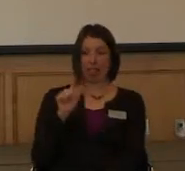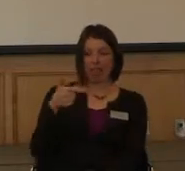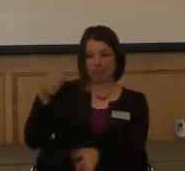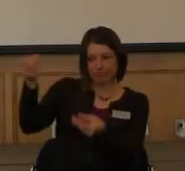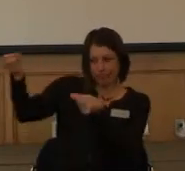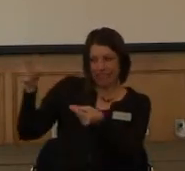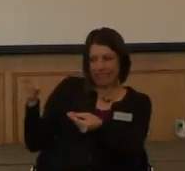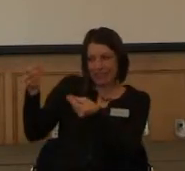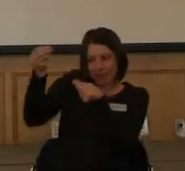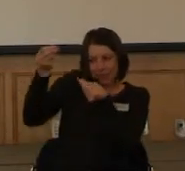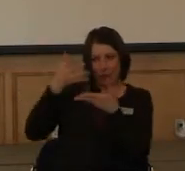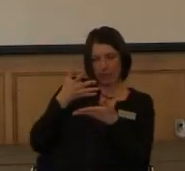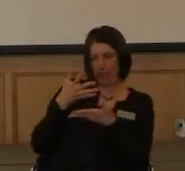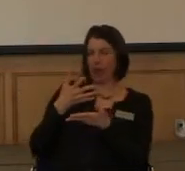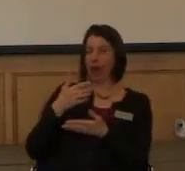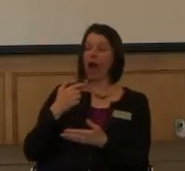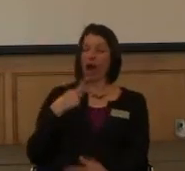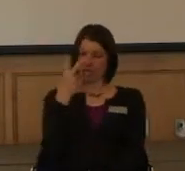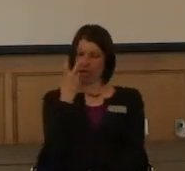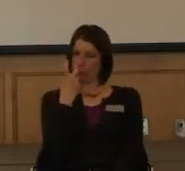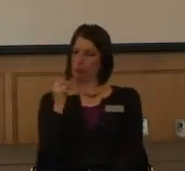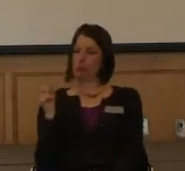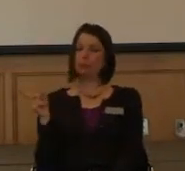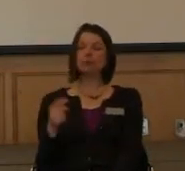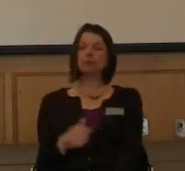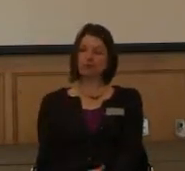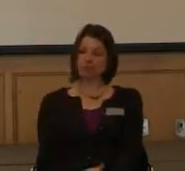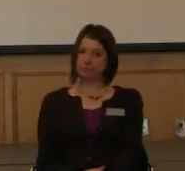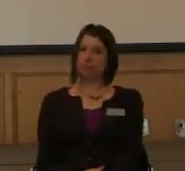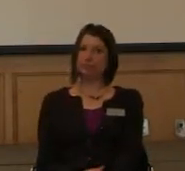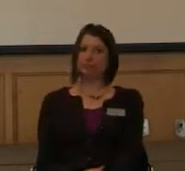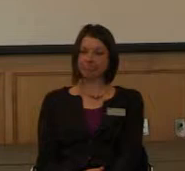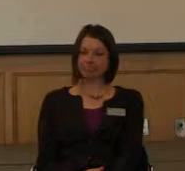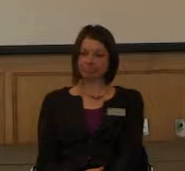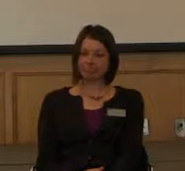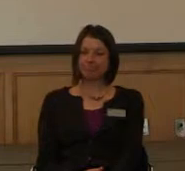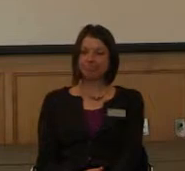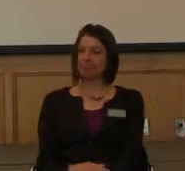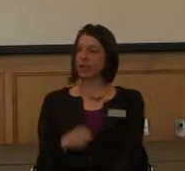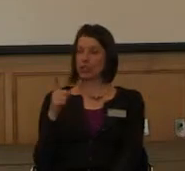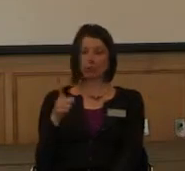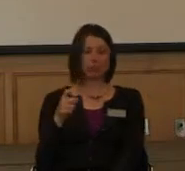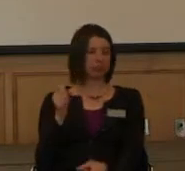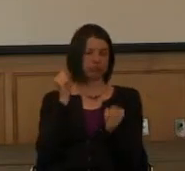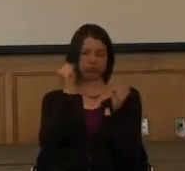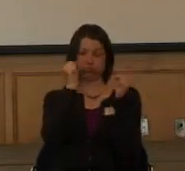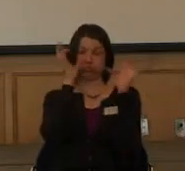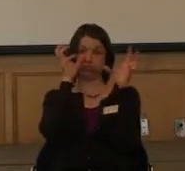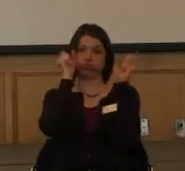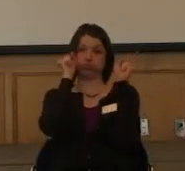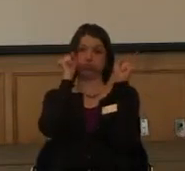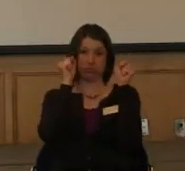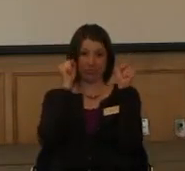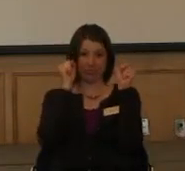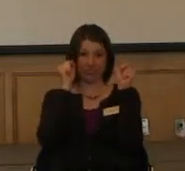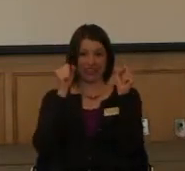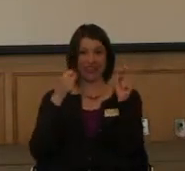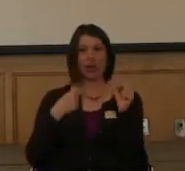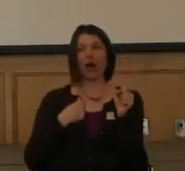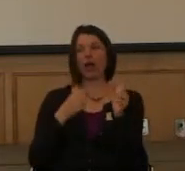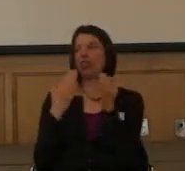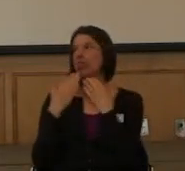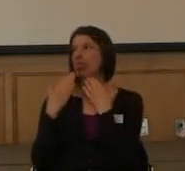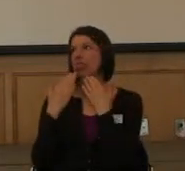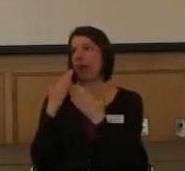you know, he admitted to me. He goes, I have my doubts, but you blew them away. And I owe that to Karen